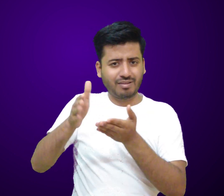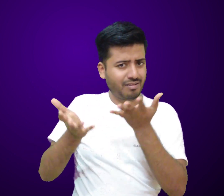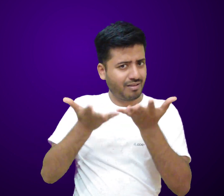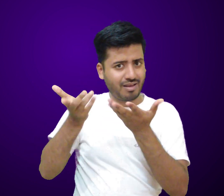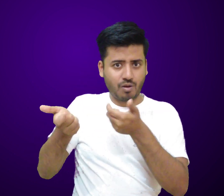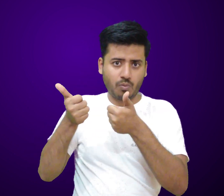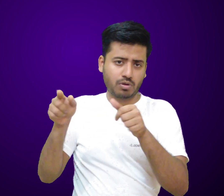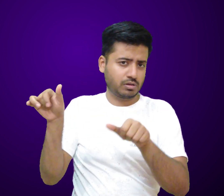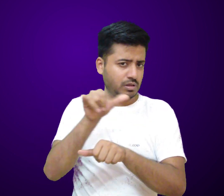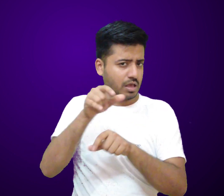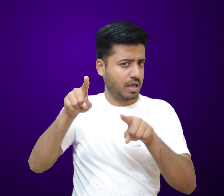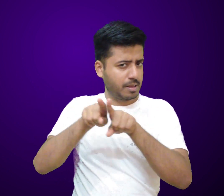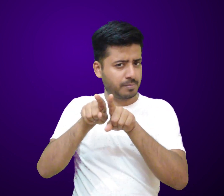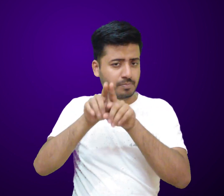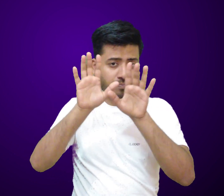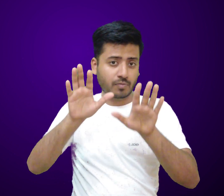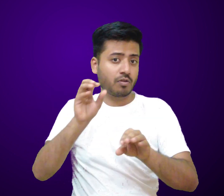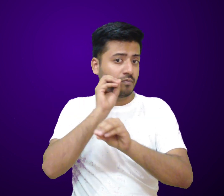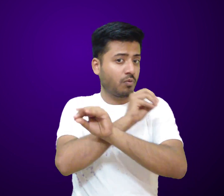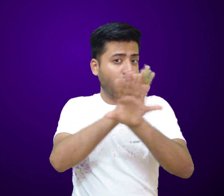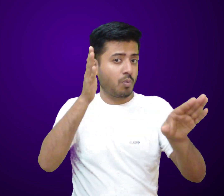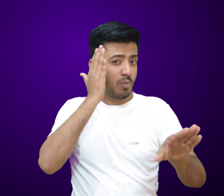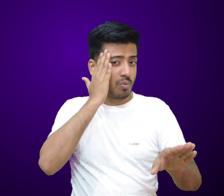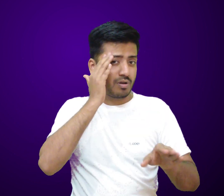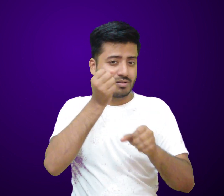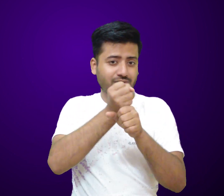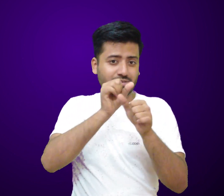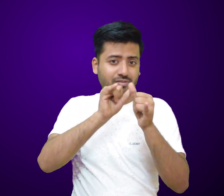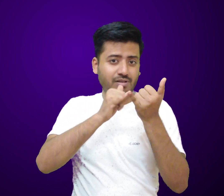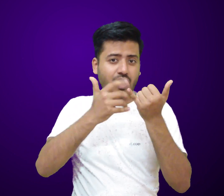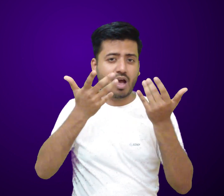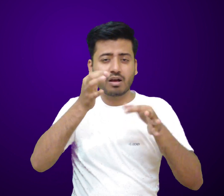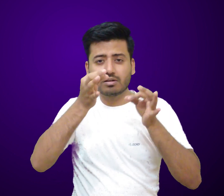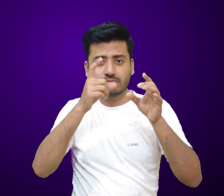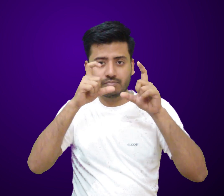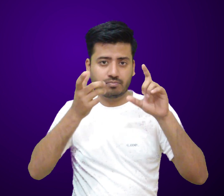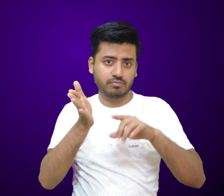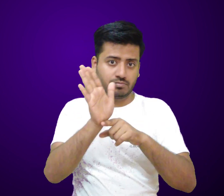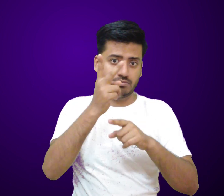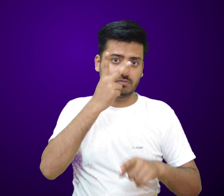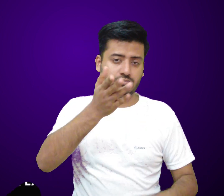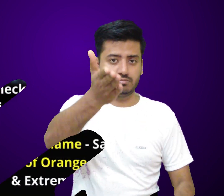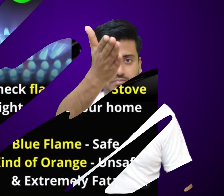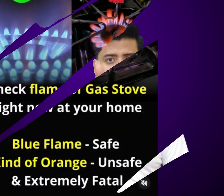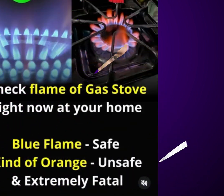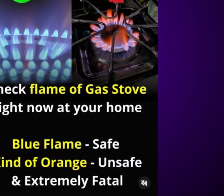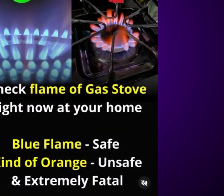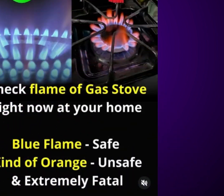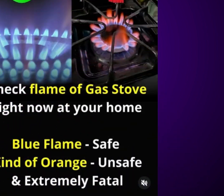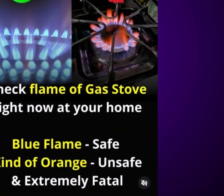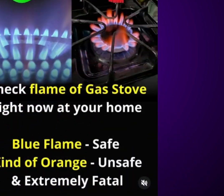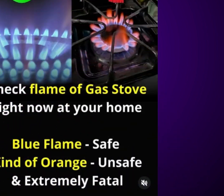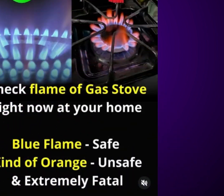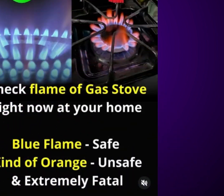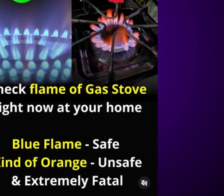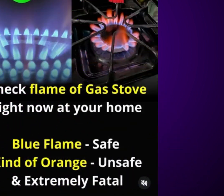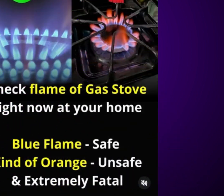slightly reduce the gas flow by turning the knob counterclockwise. Increase the gas flow. If the flame is too small and orange,